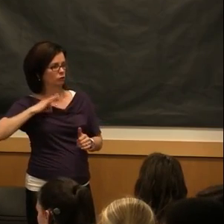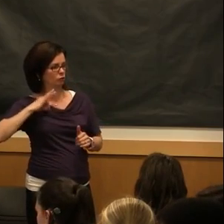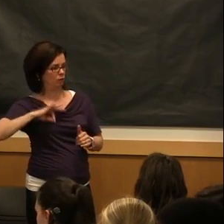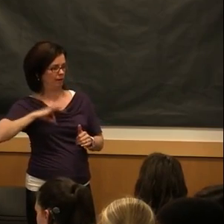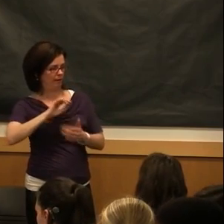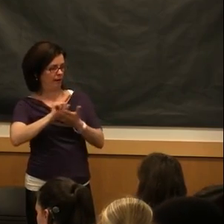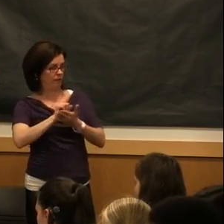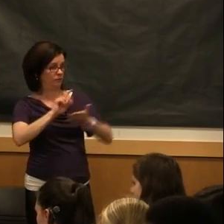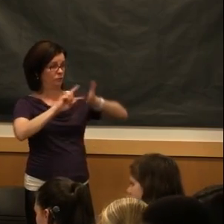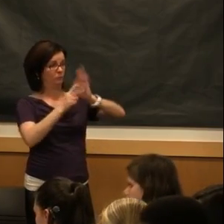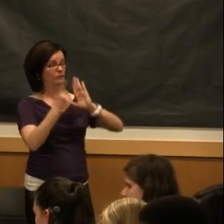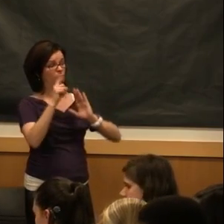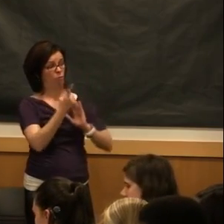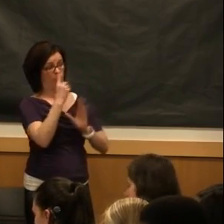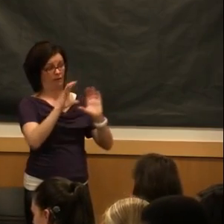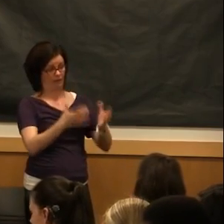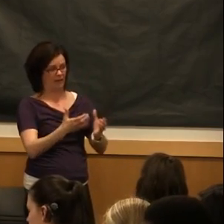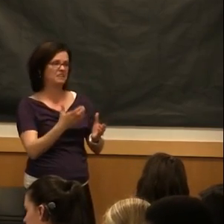a class.